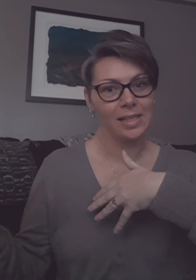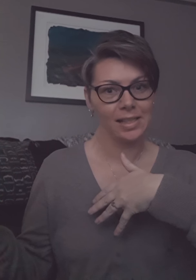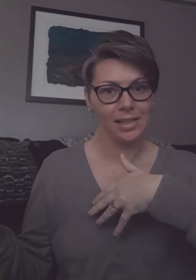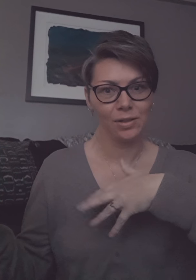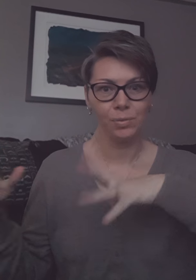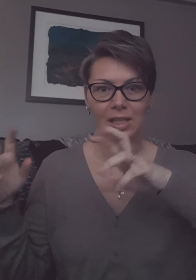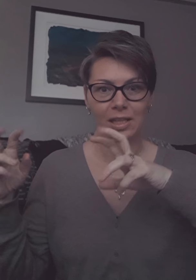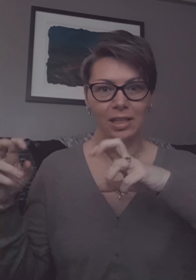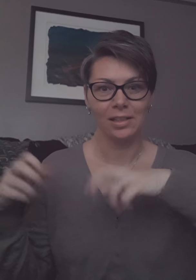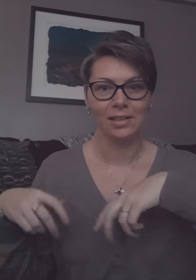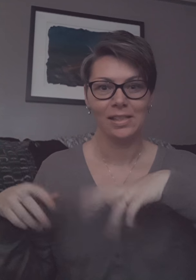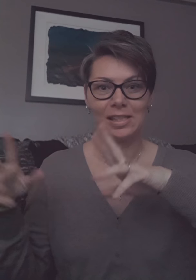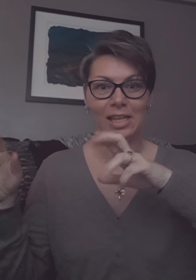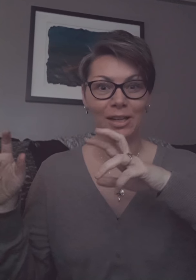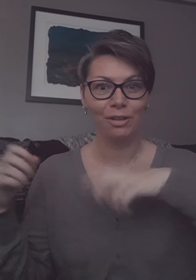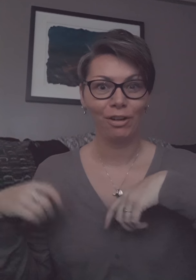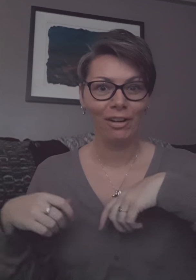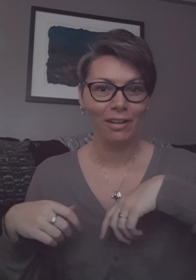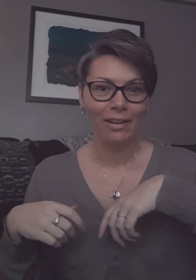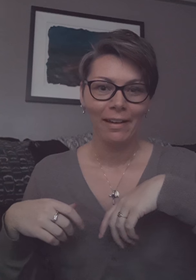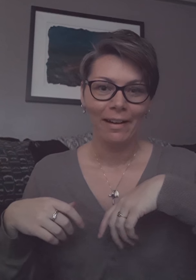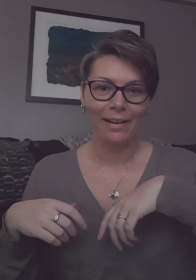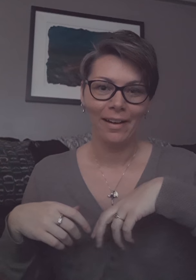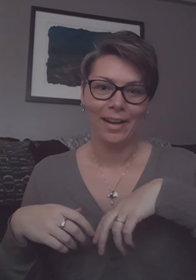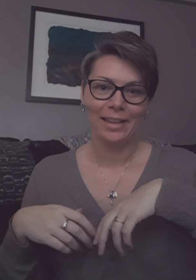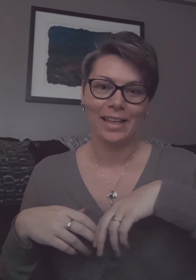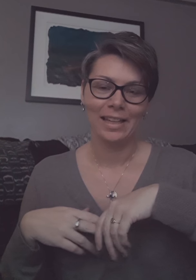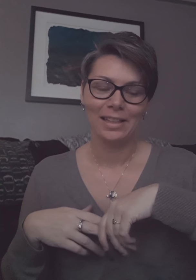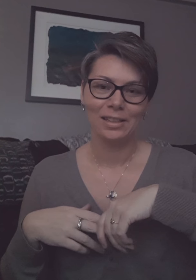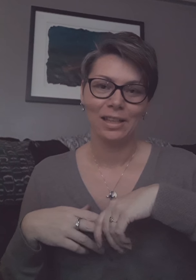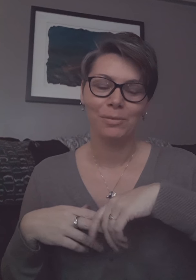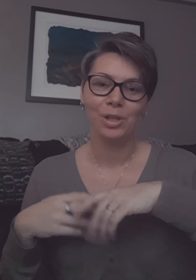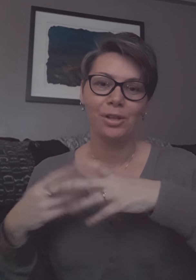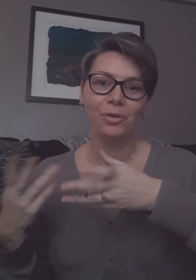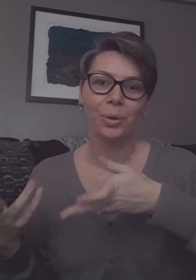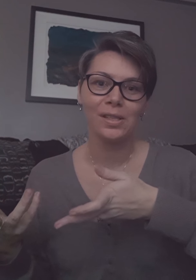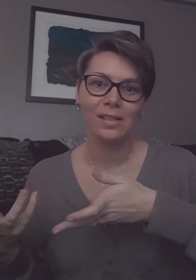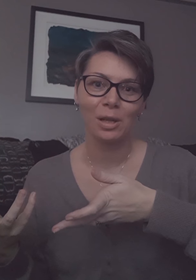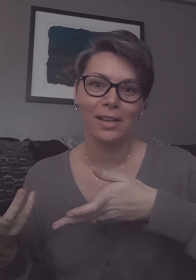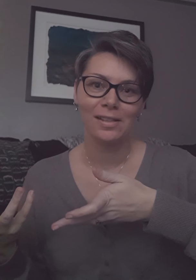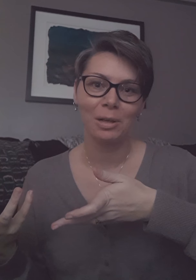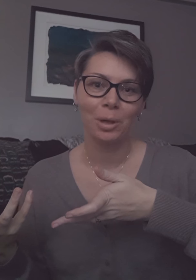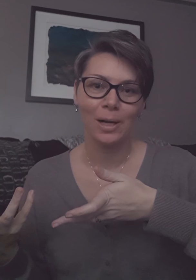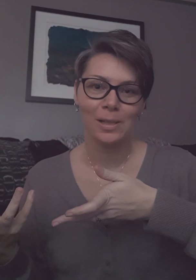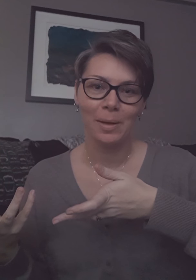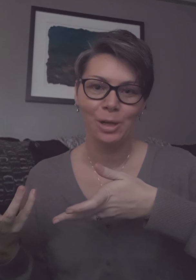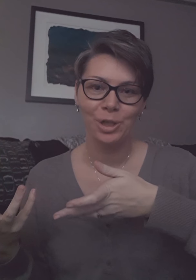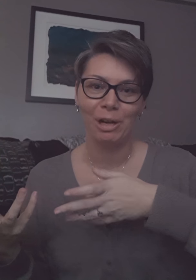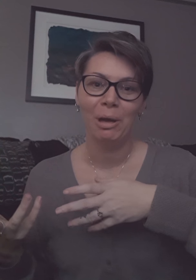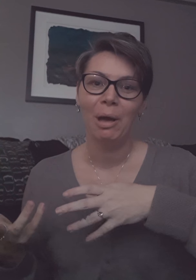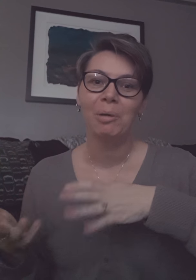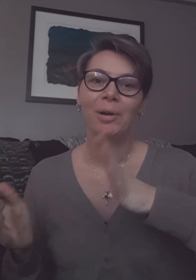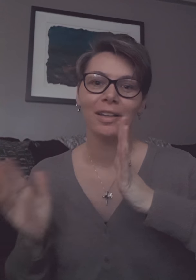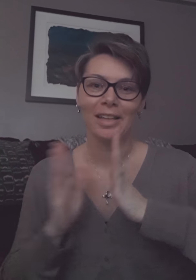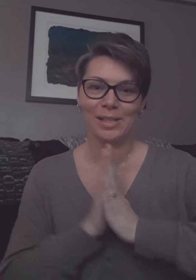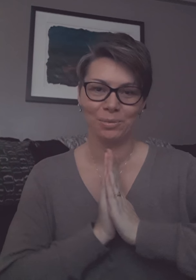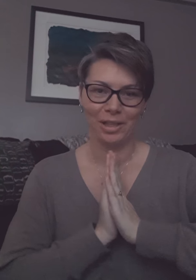six week standard uh that which of course isn't is an approximation but guess what